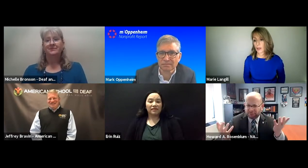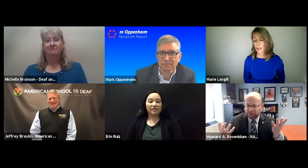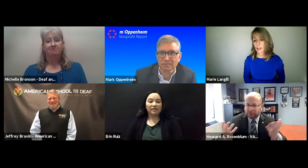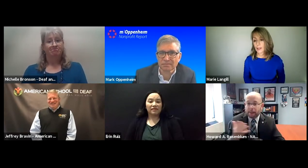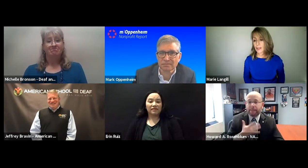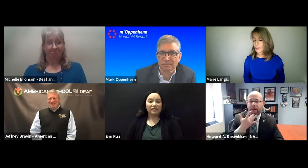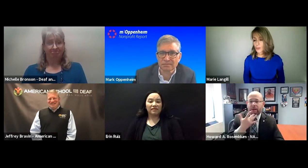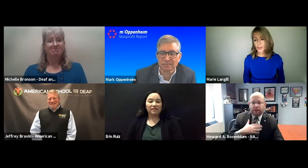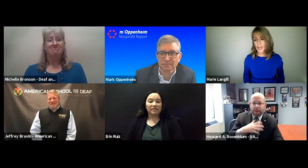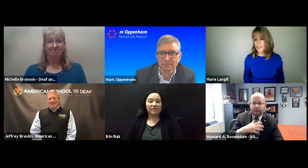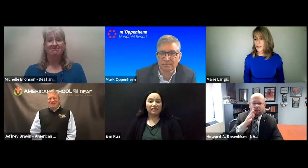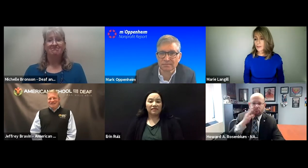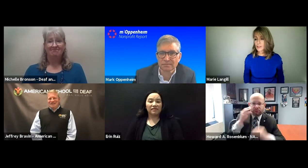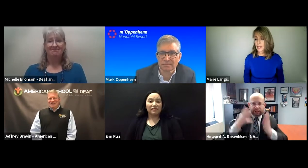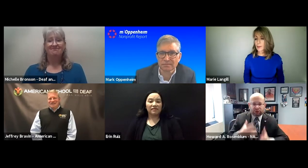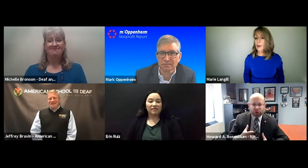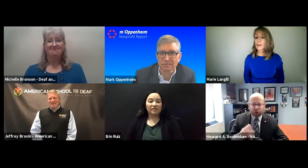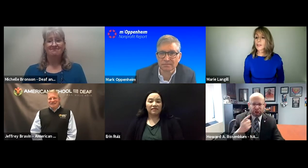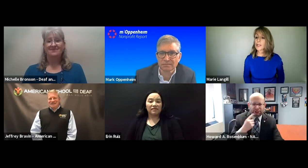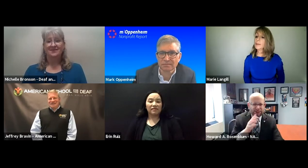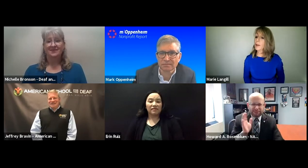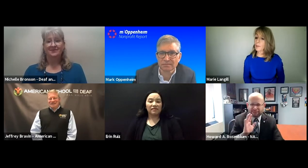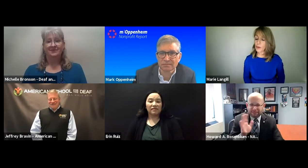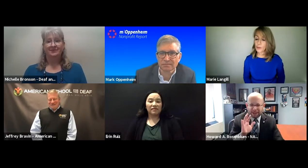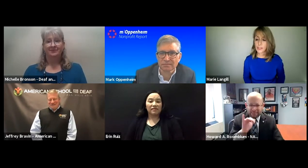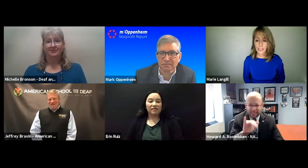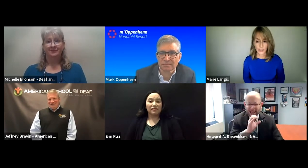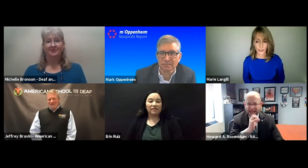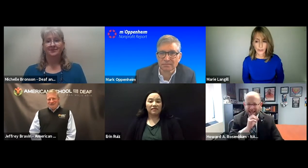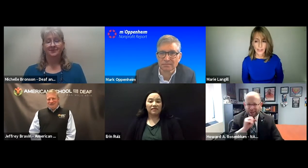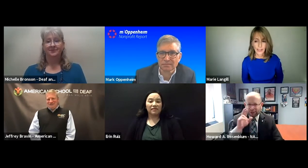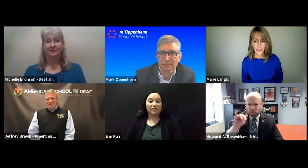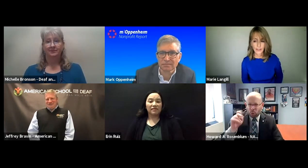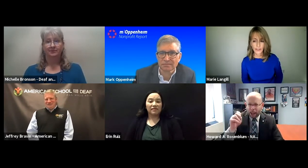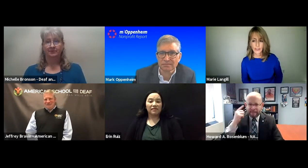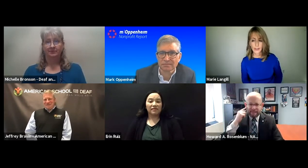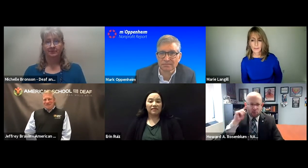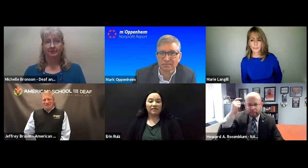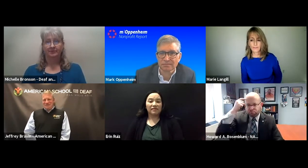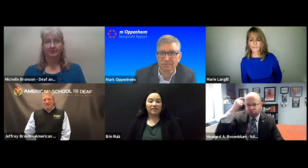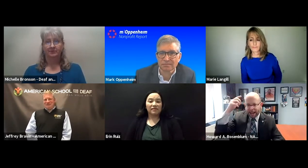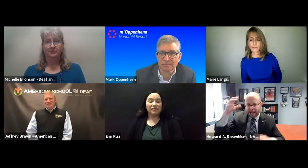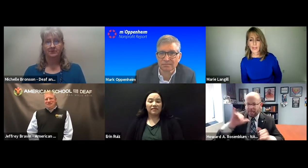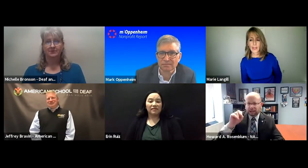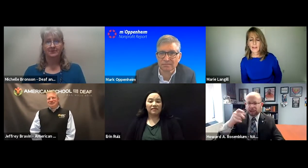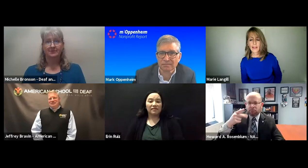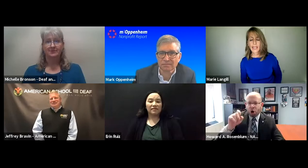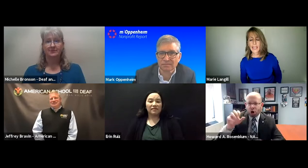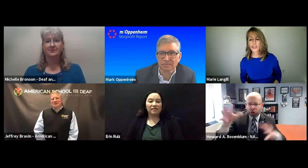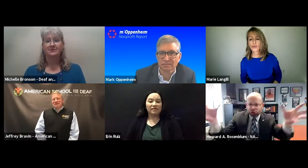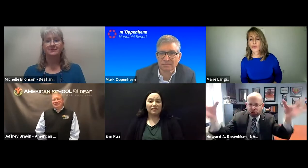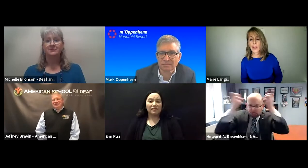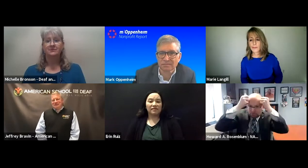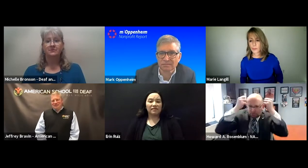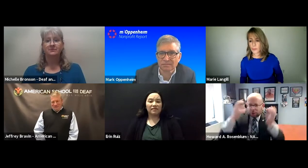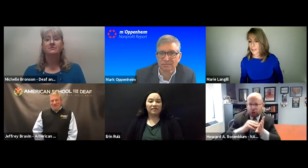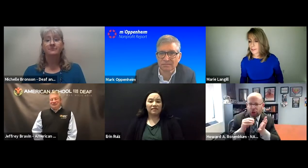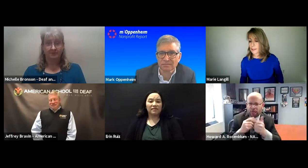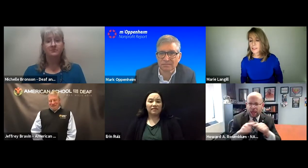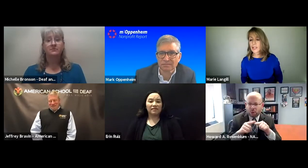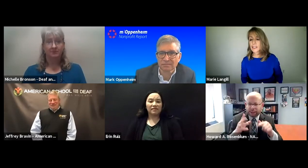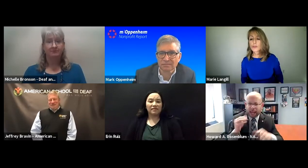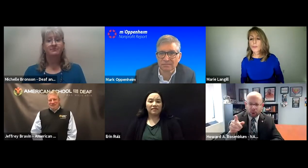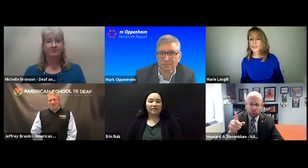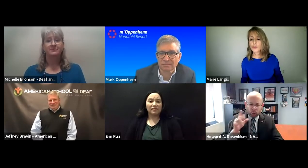the word dog. That was a word I didn't understand. But luckily my mother was a teacher and she said, that age is ripe for the